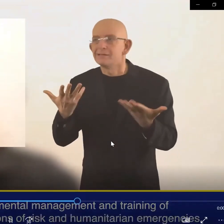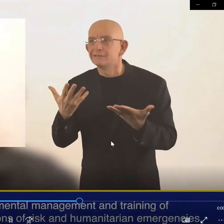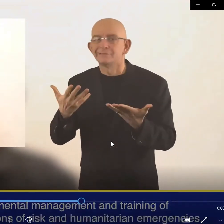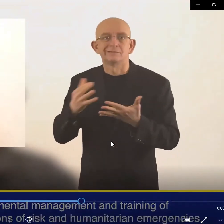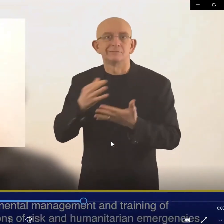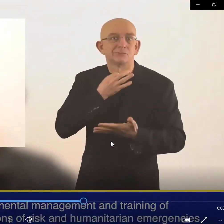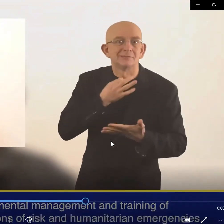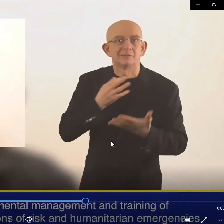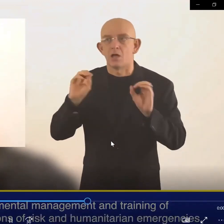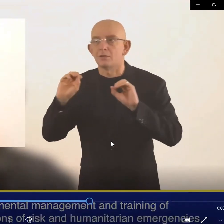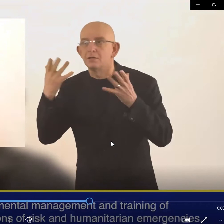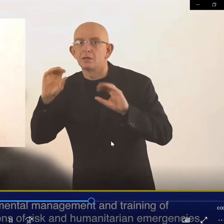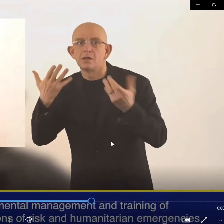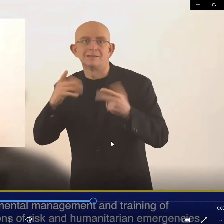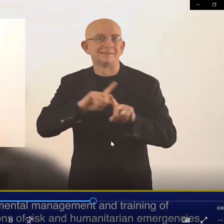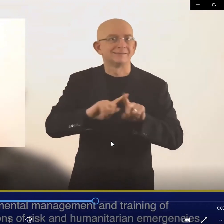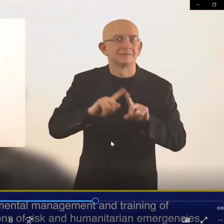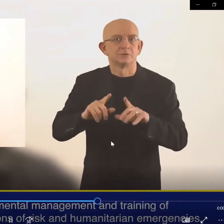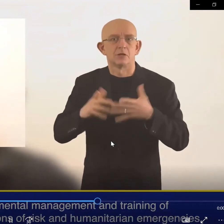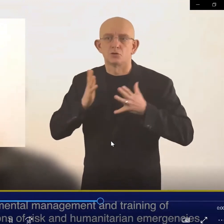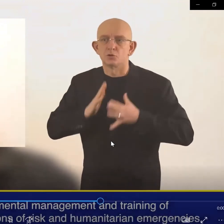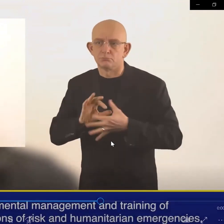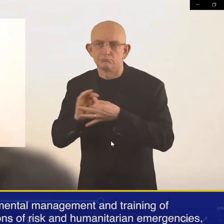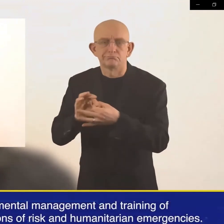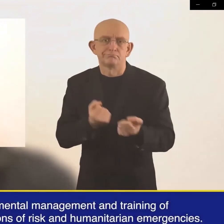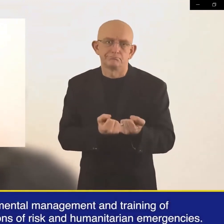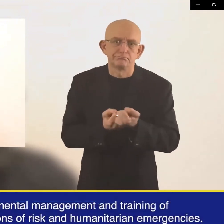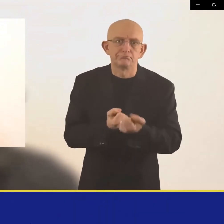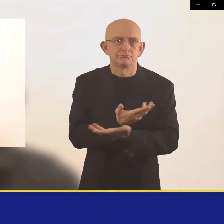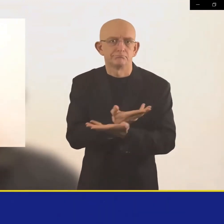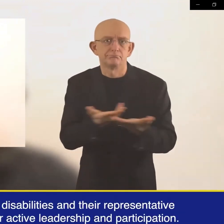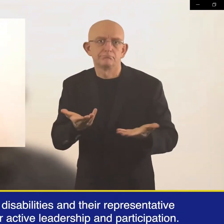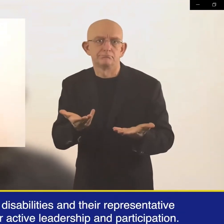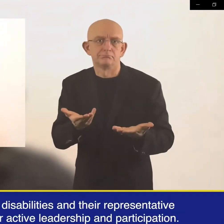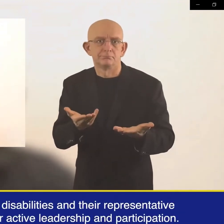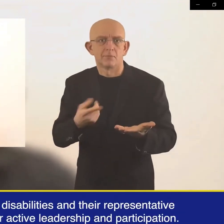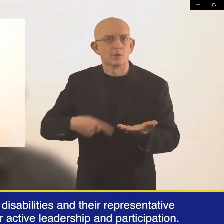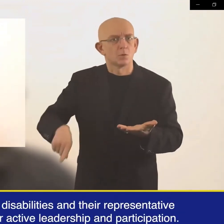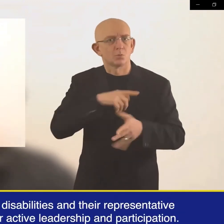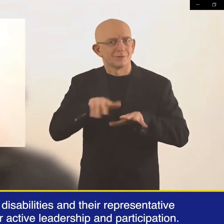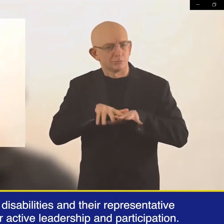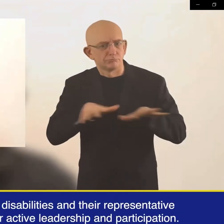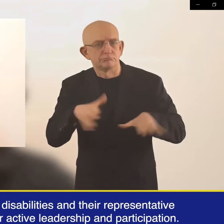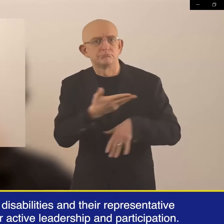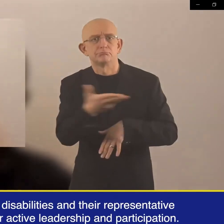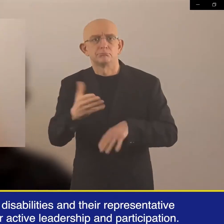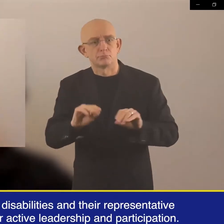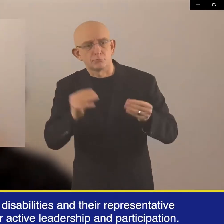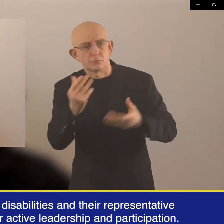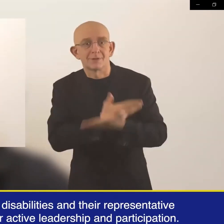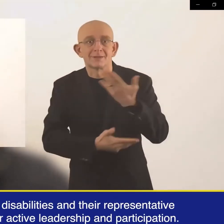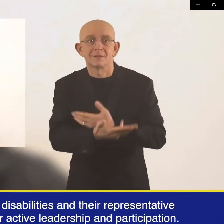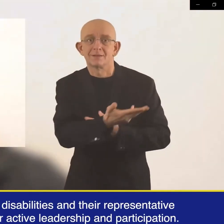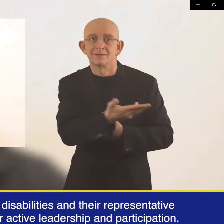institutions of risk and humanitarian emergencies we will reach out to youth with